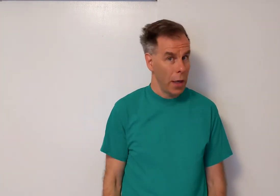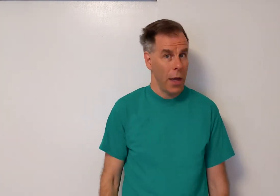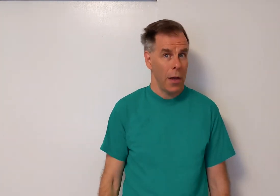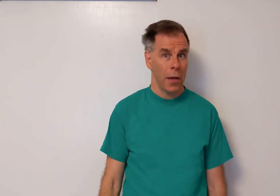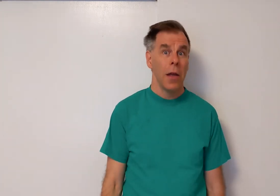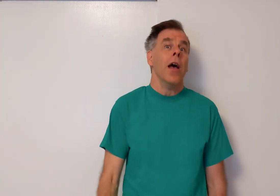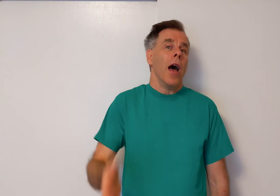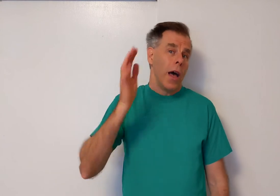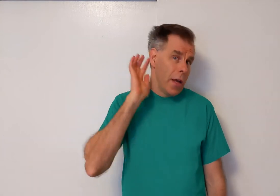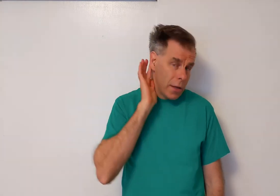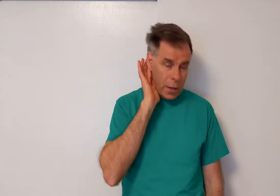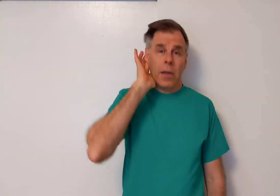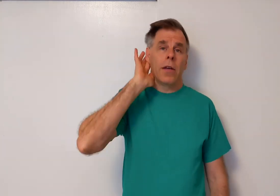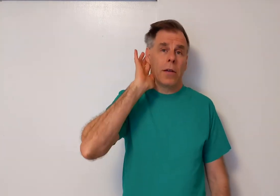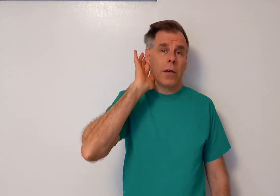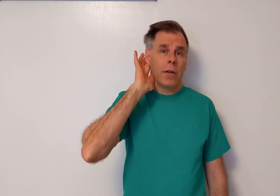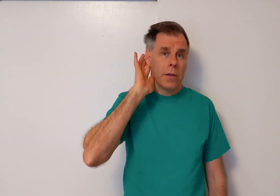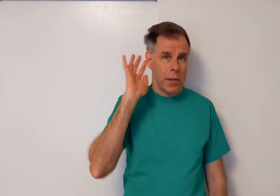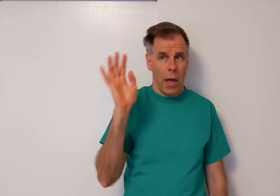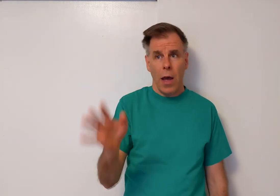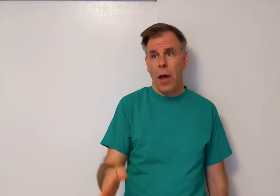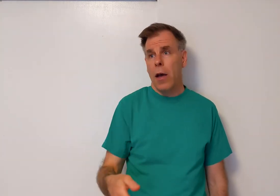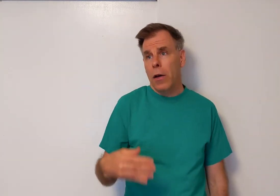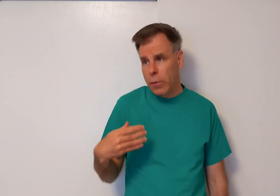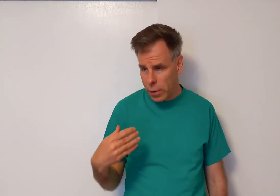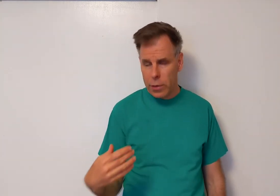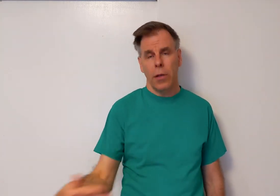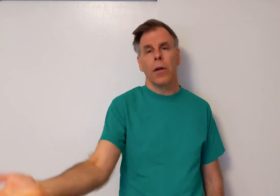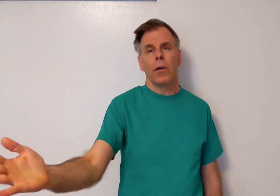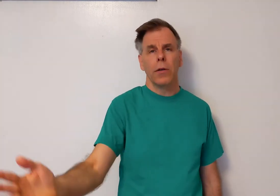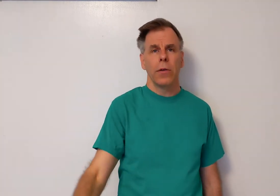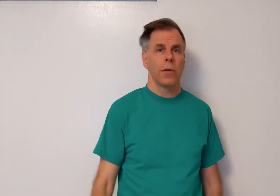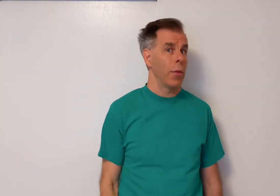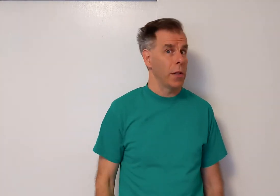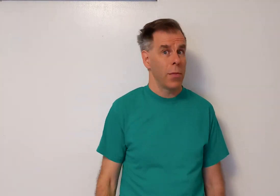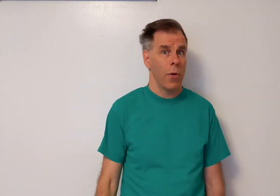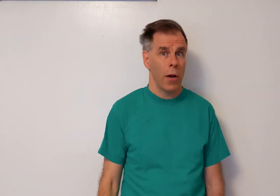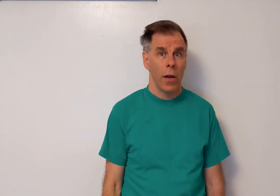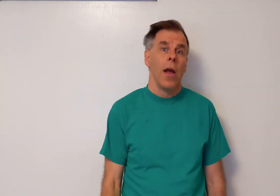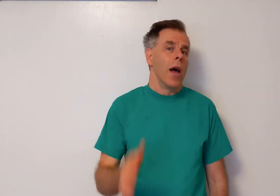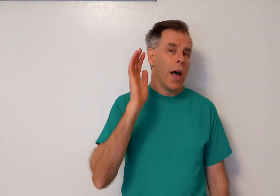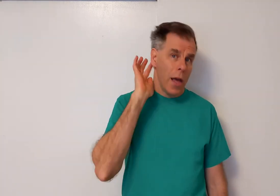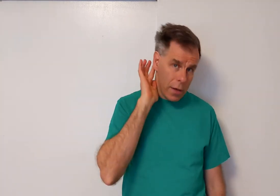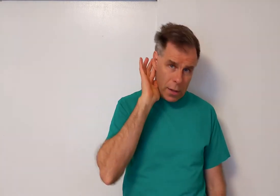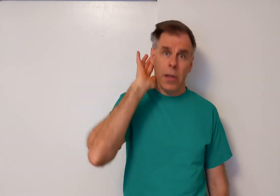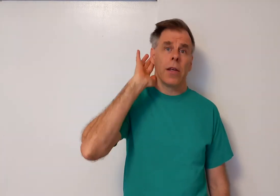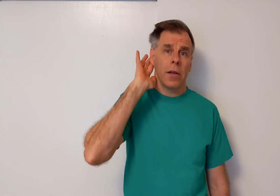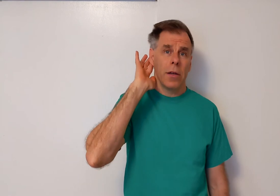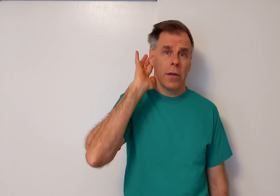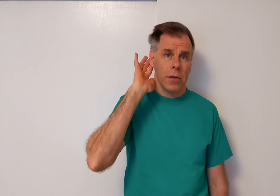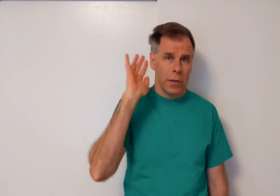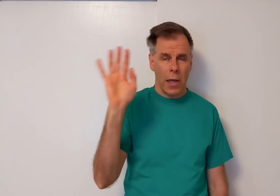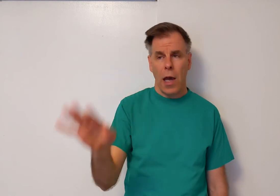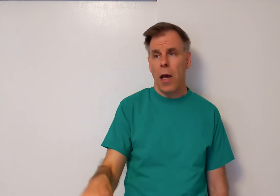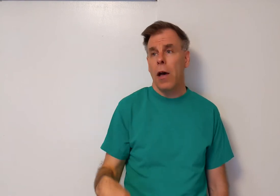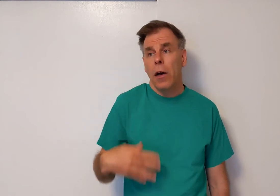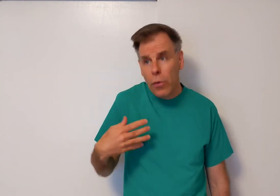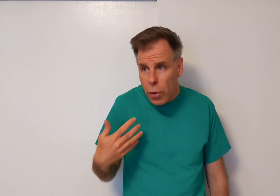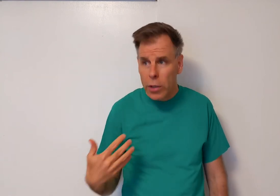Again. And here's how it goes. Once more. And here's how it